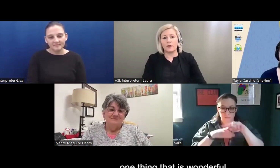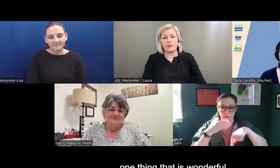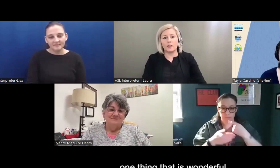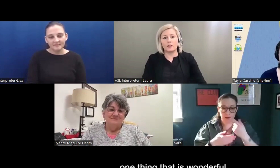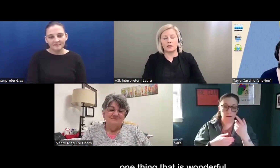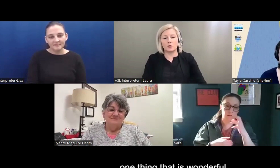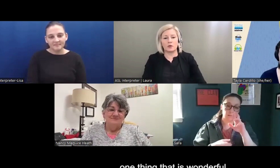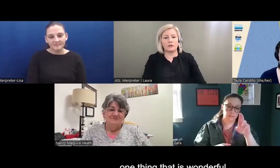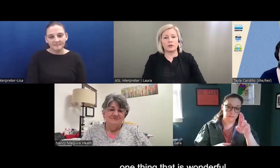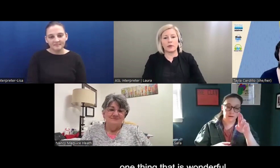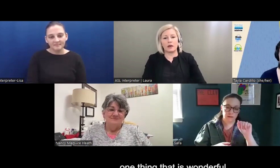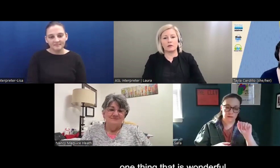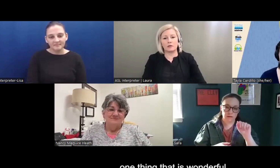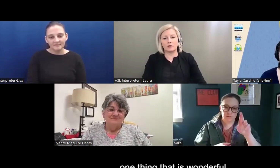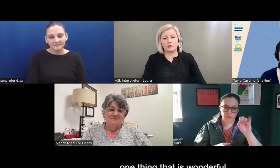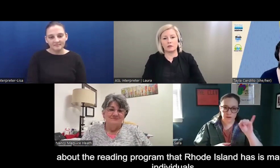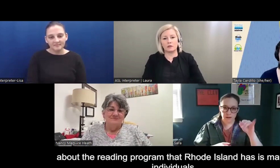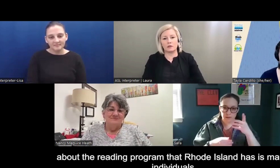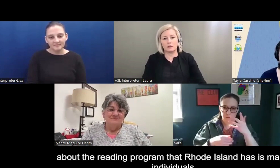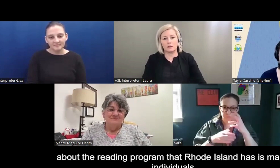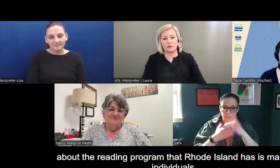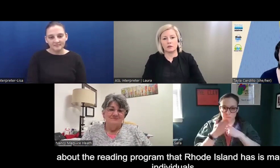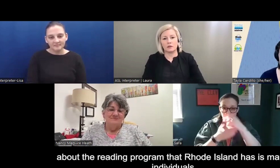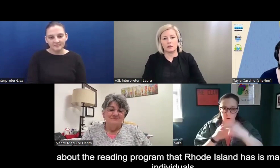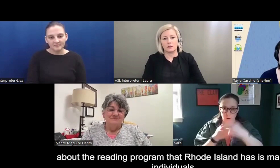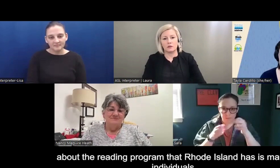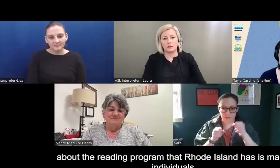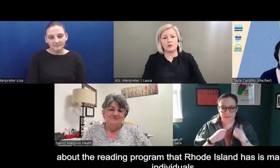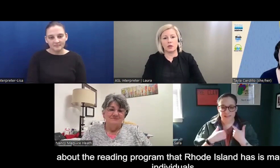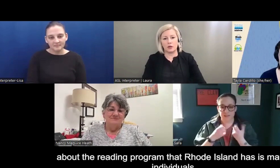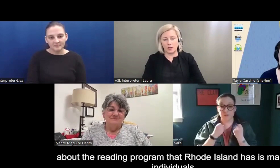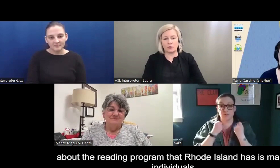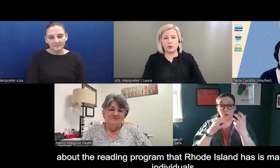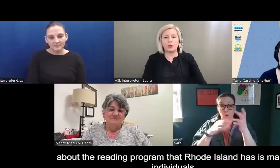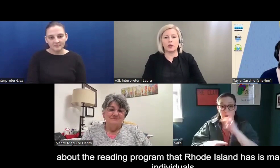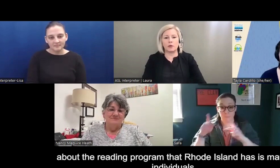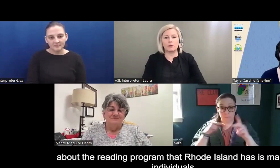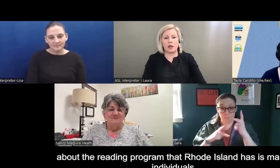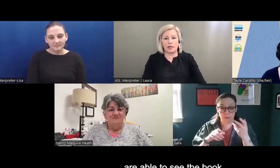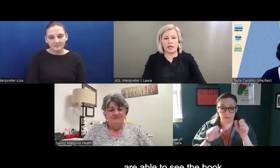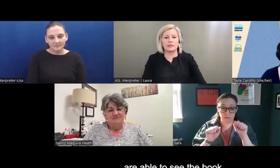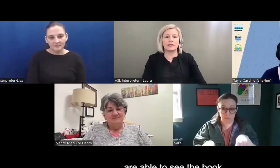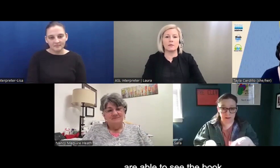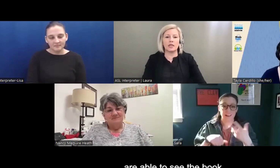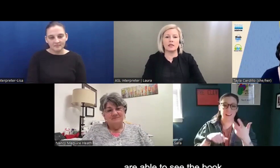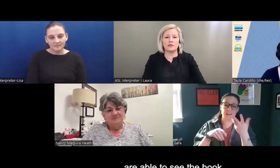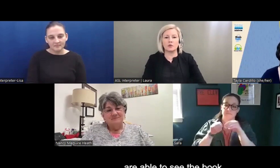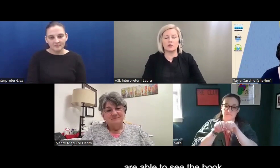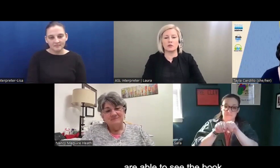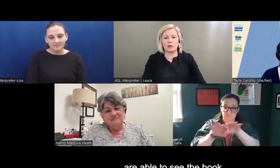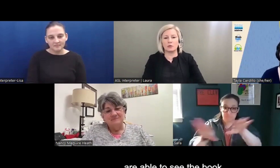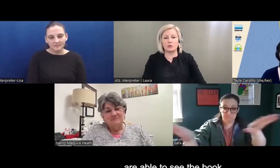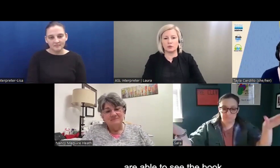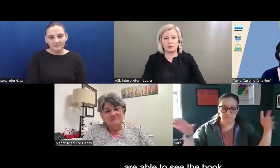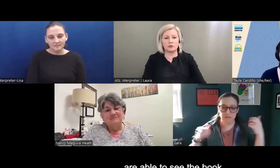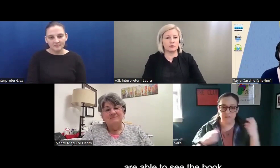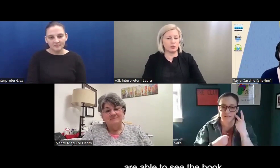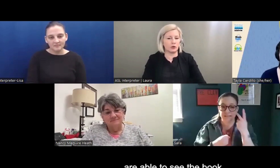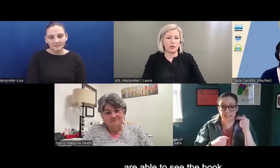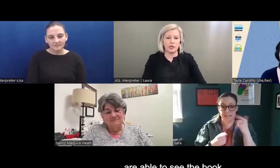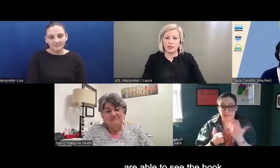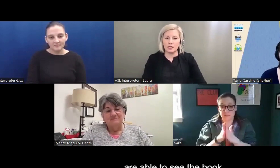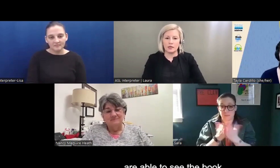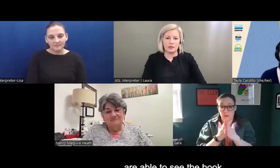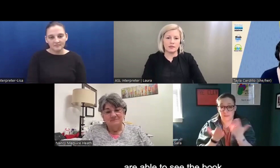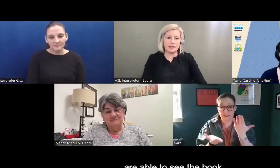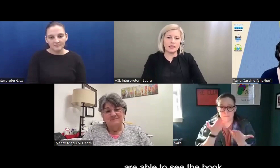one thing that's wonderful about the Reading Program that Rhode Island has is that many individuals are able to, you